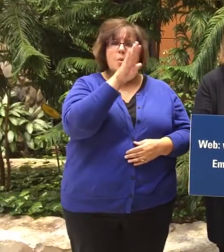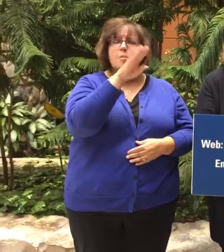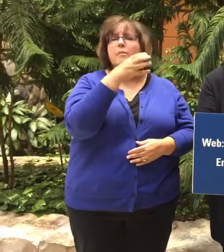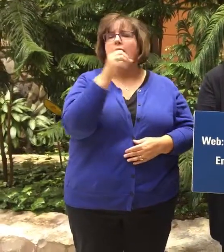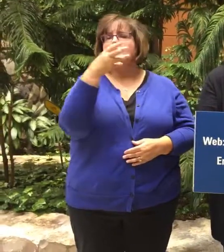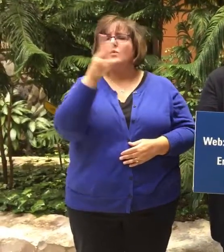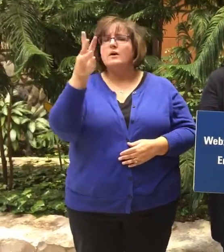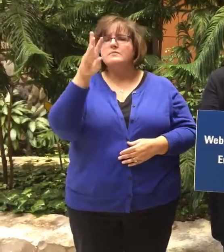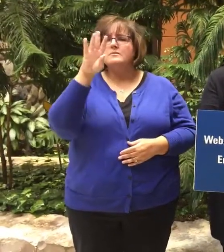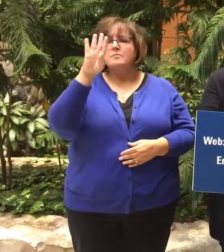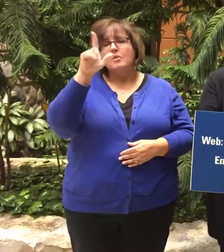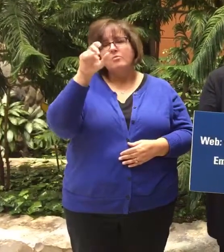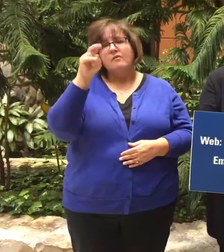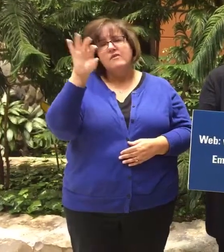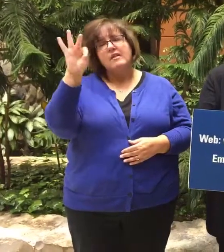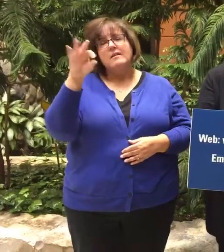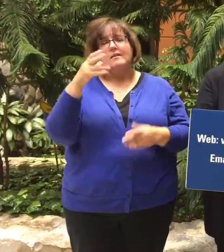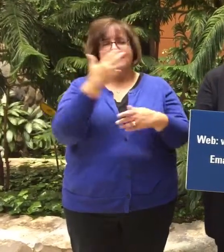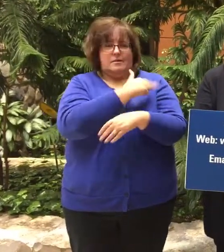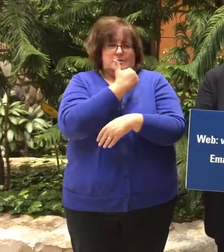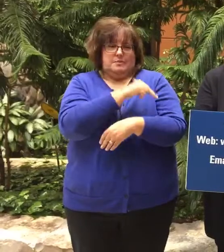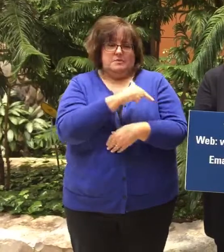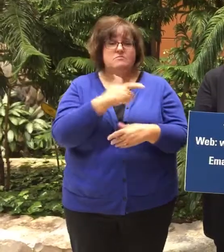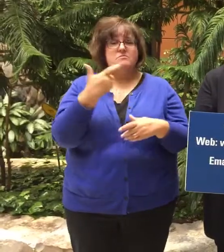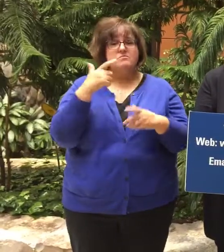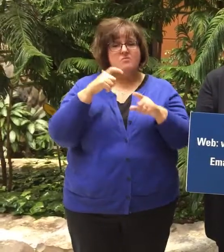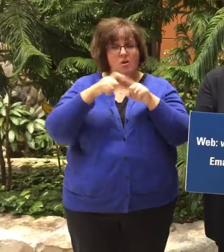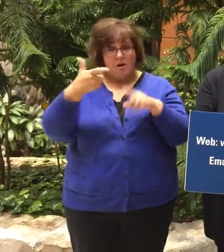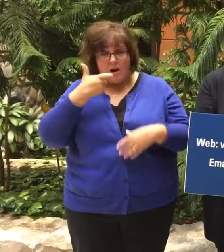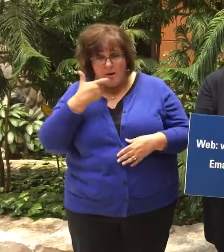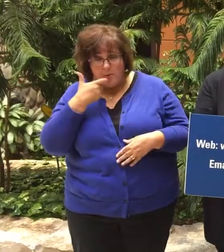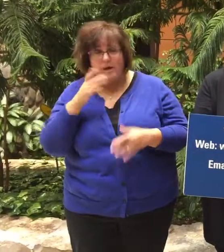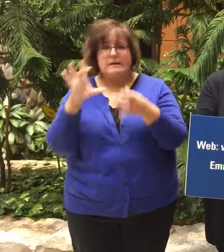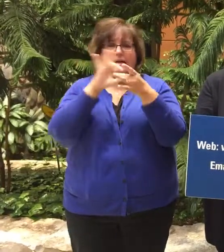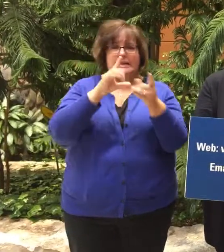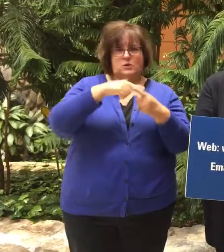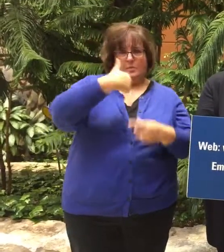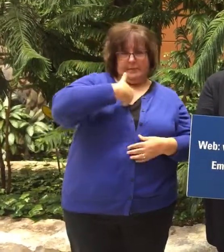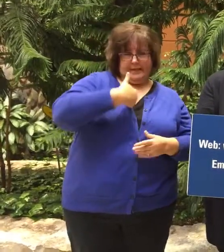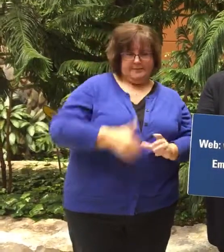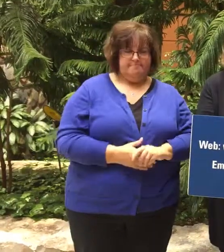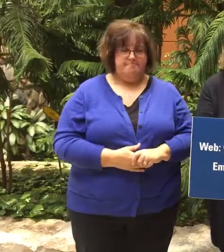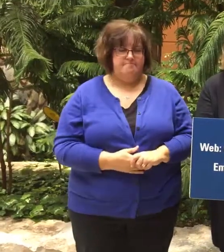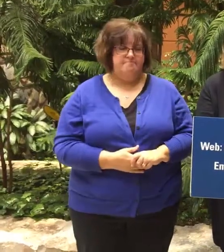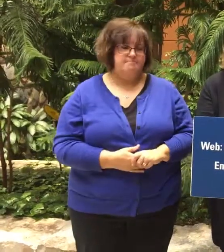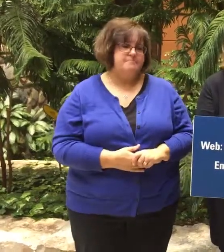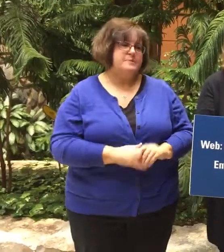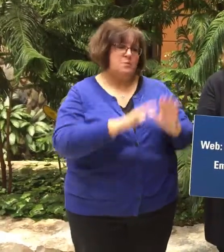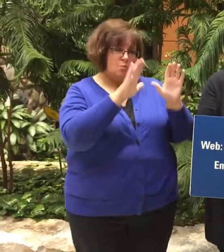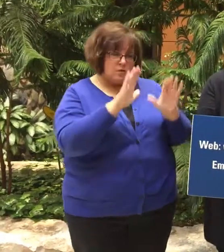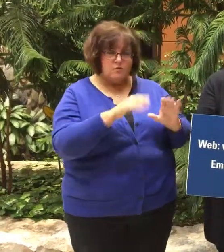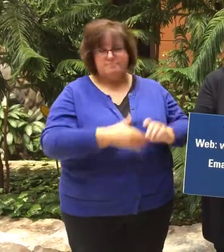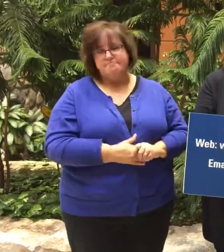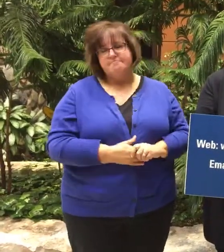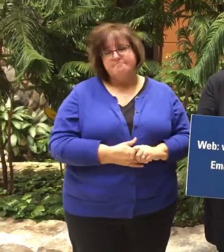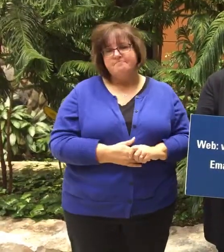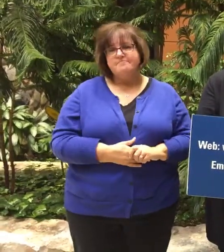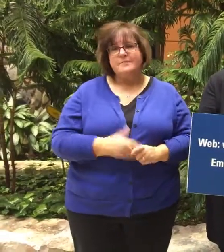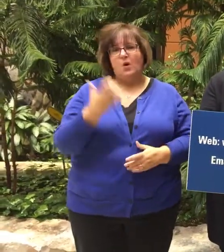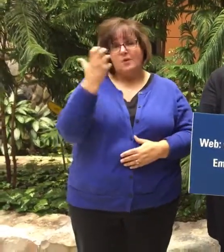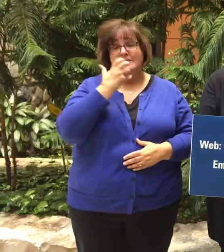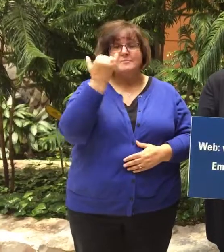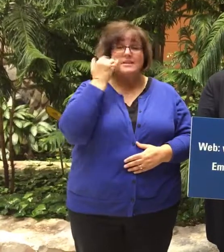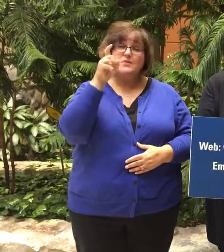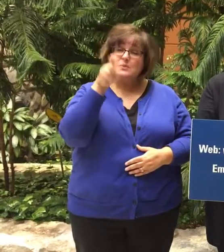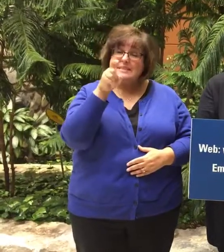Bloomfield hospitals. You can call the operator and the operator will connect you with me. Wonderful. That's great. Awesome.